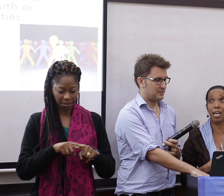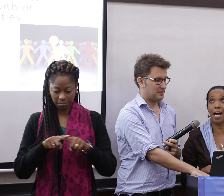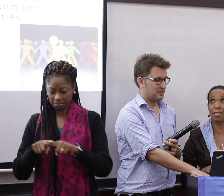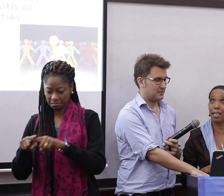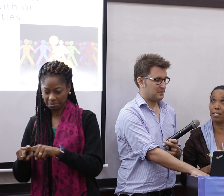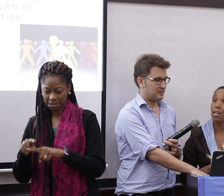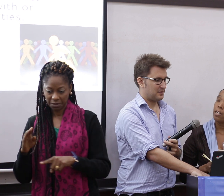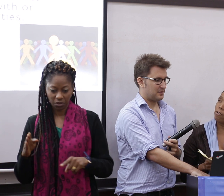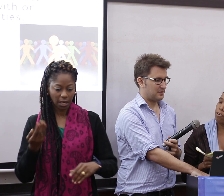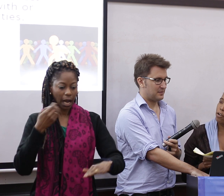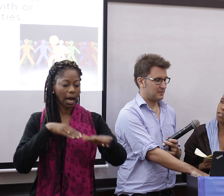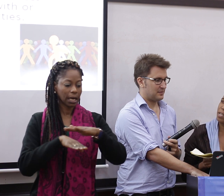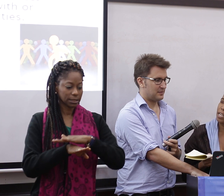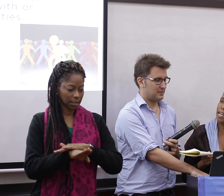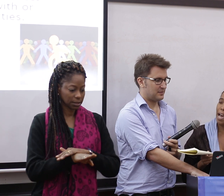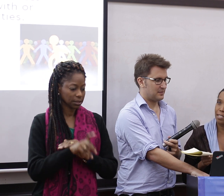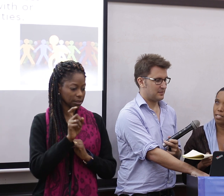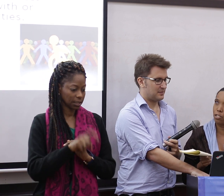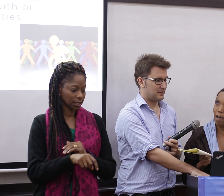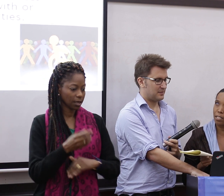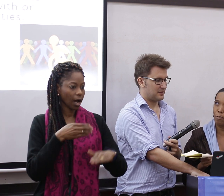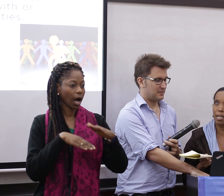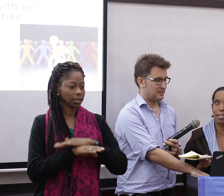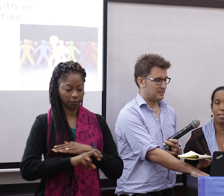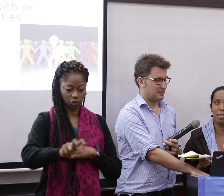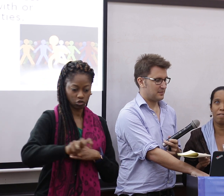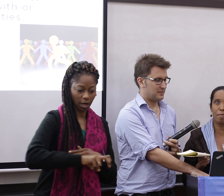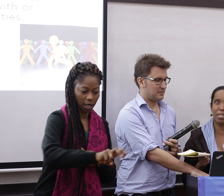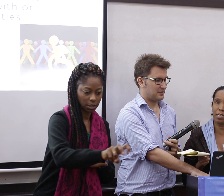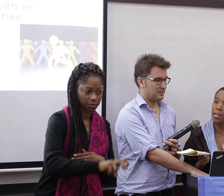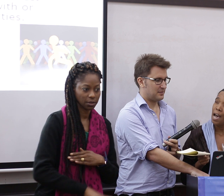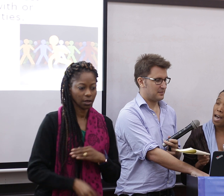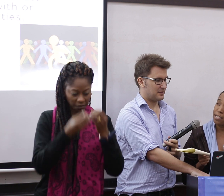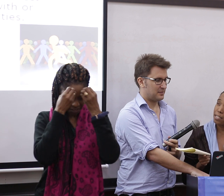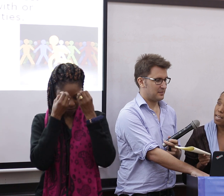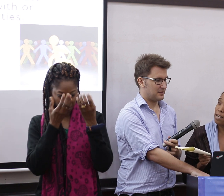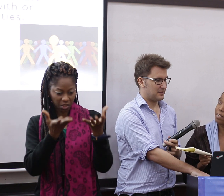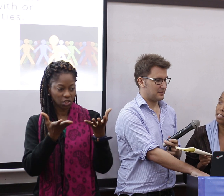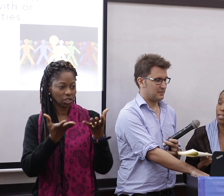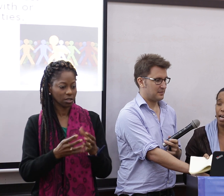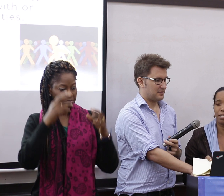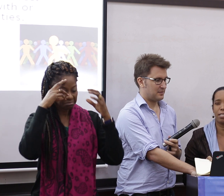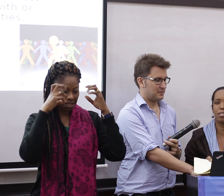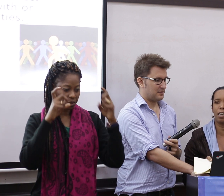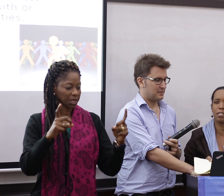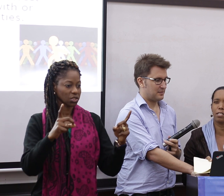access, they're going to also be looking at access to transport, access to information, access to education, access to justice.